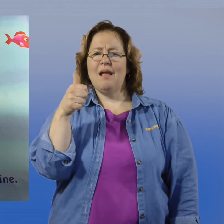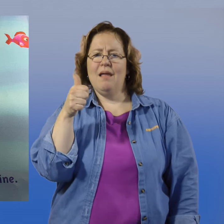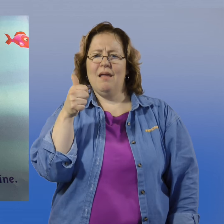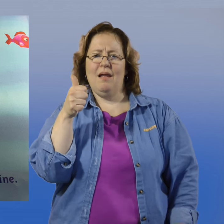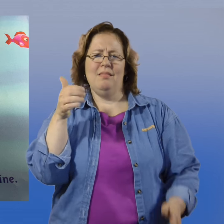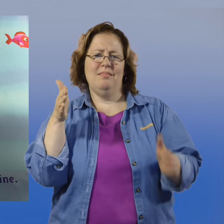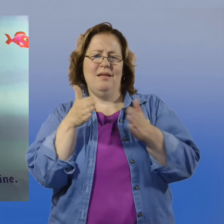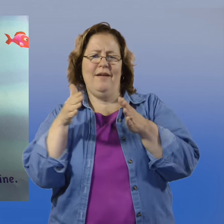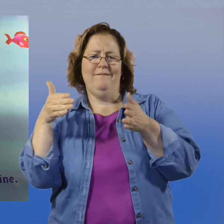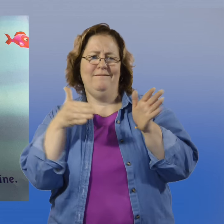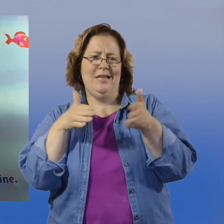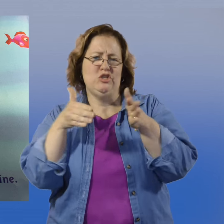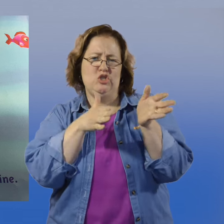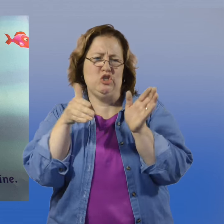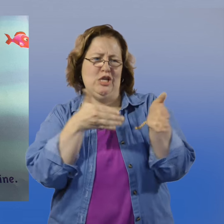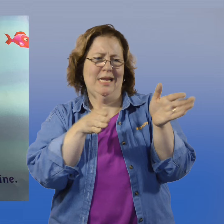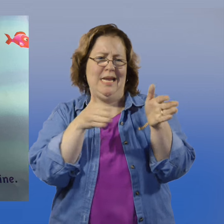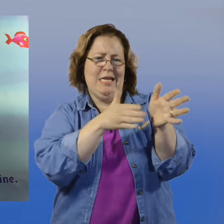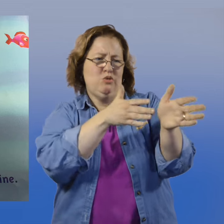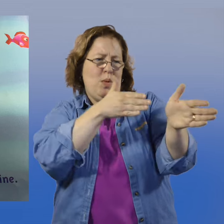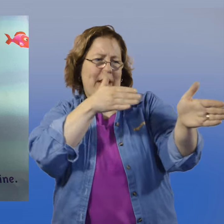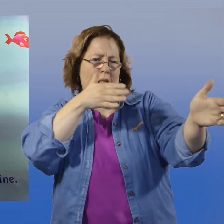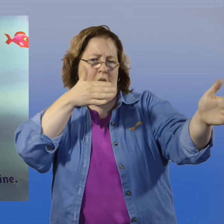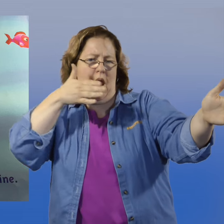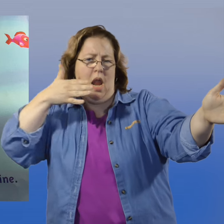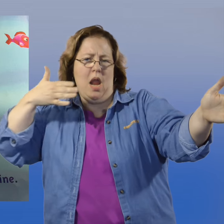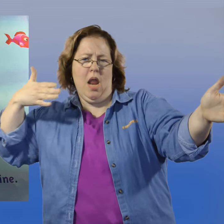Ten little fish swimming in a line.